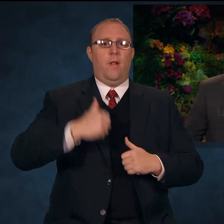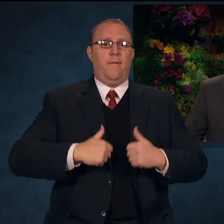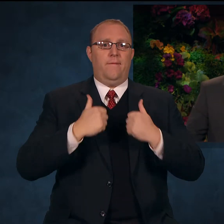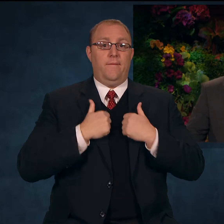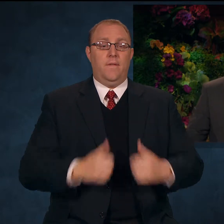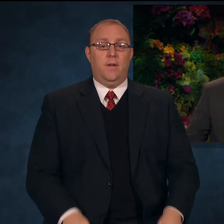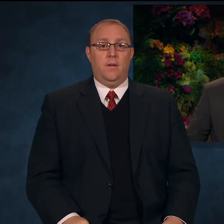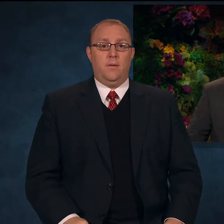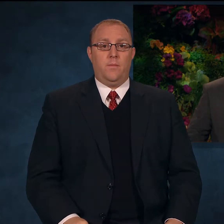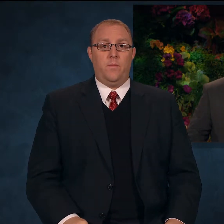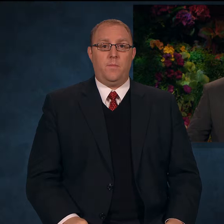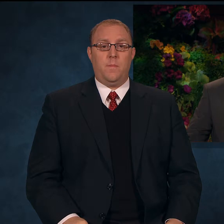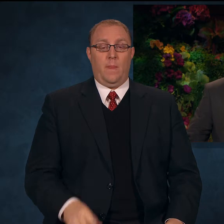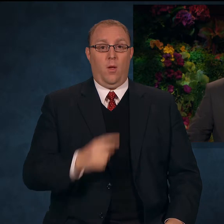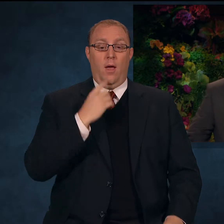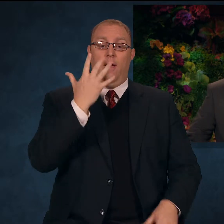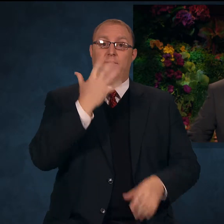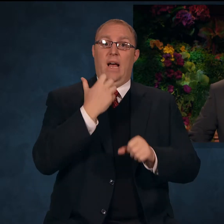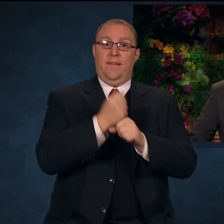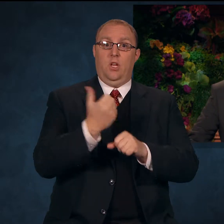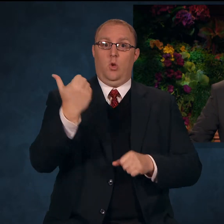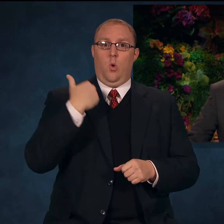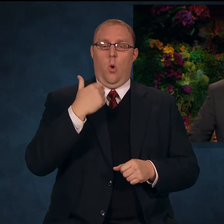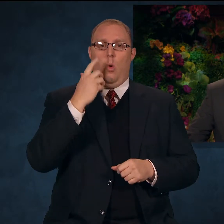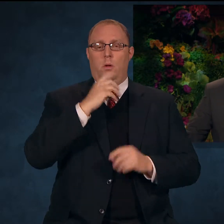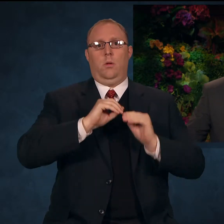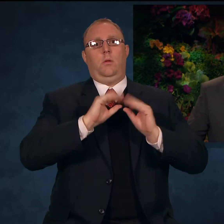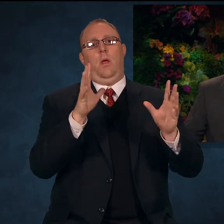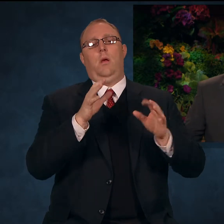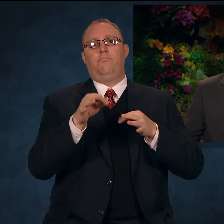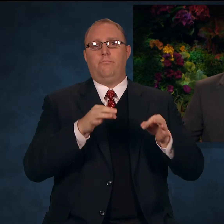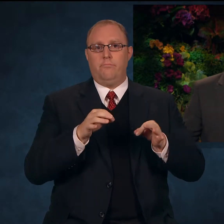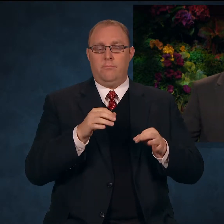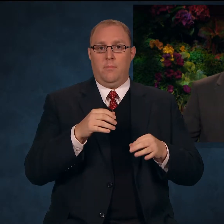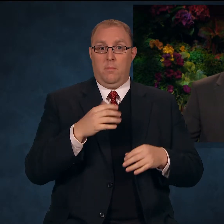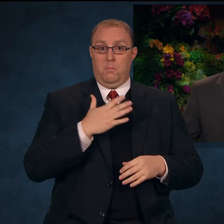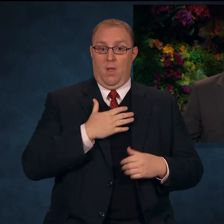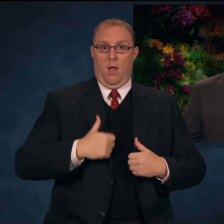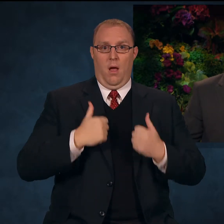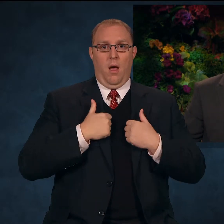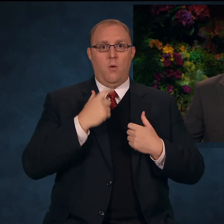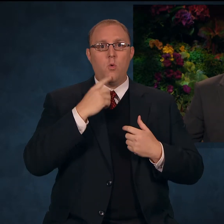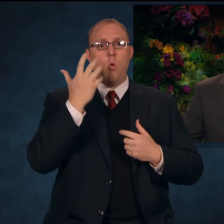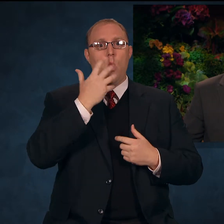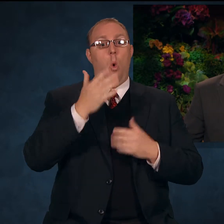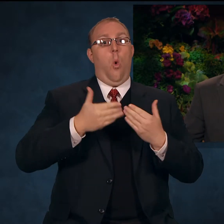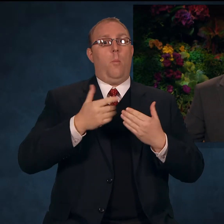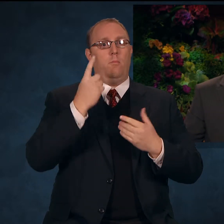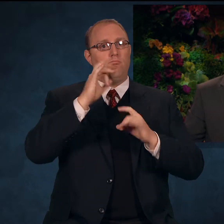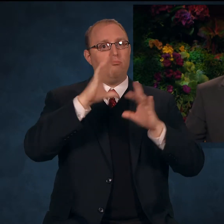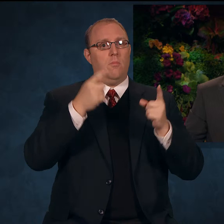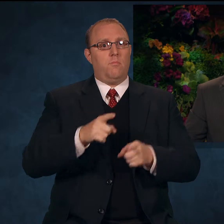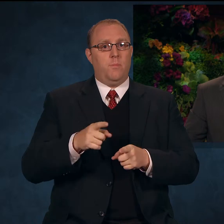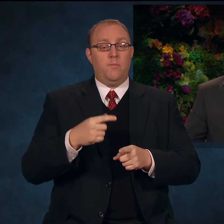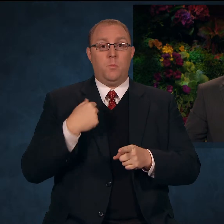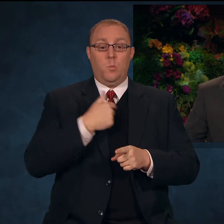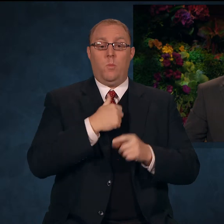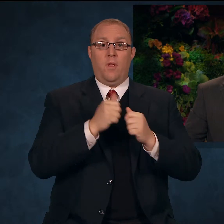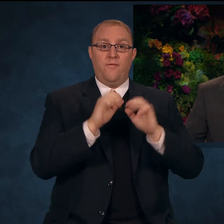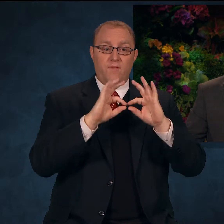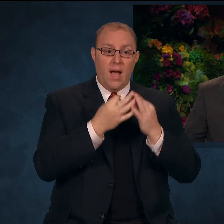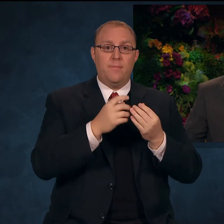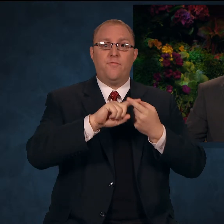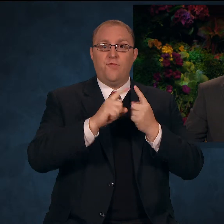This point was brought home some five years ago in a way that almost cost me dearly. We were traveling with family and